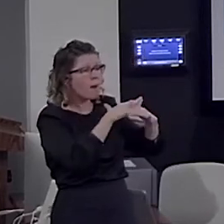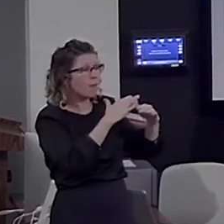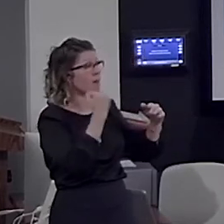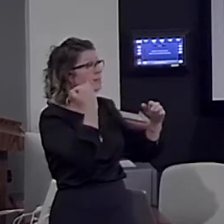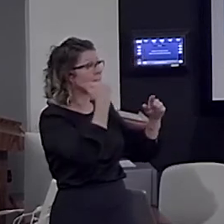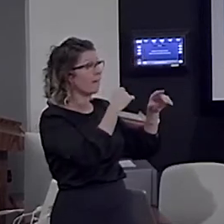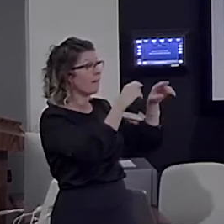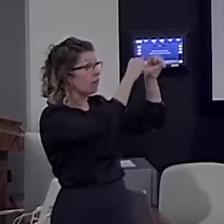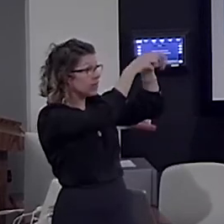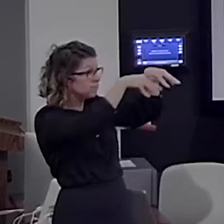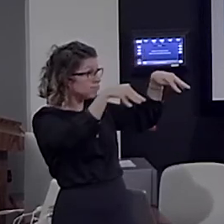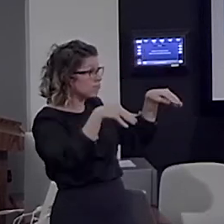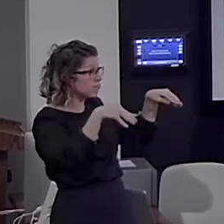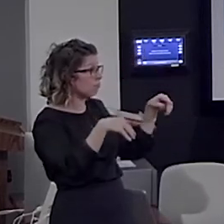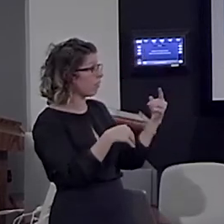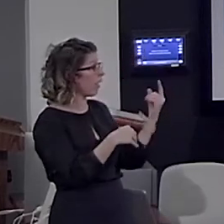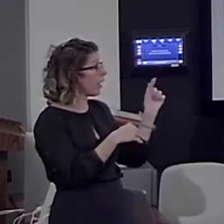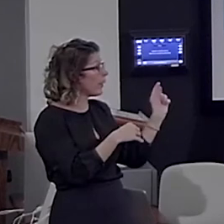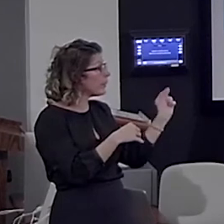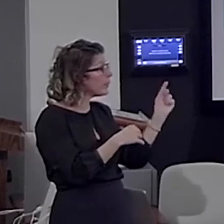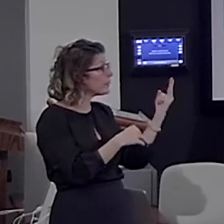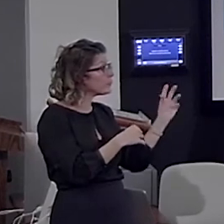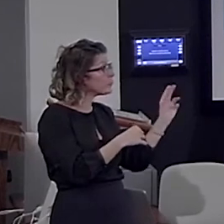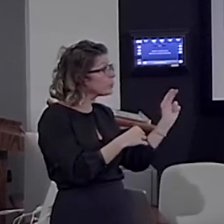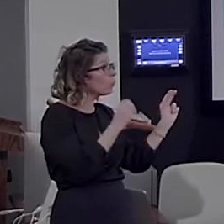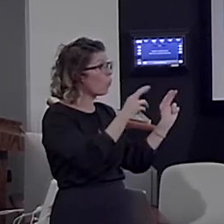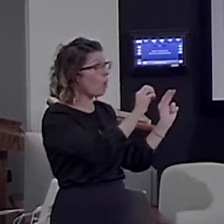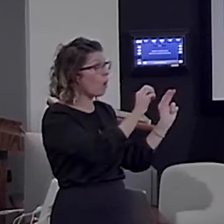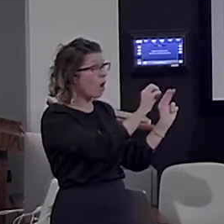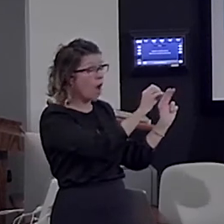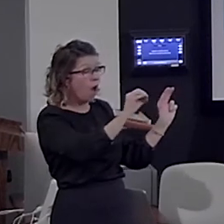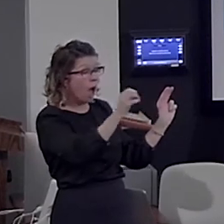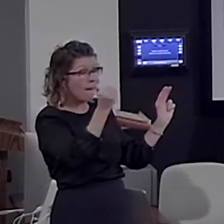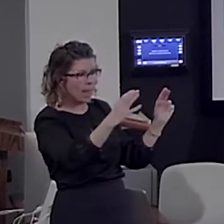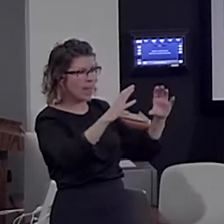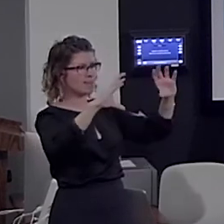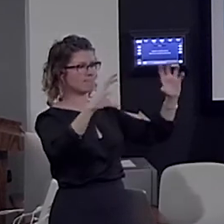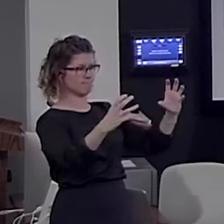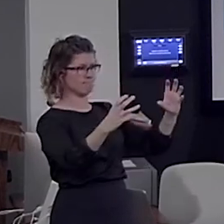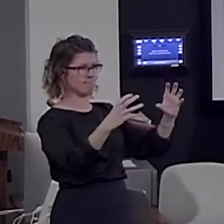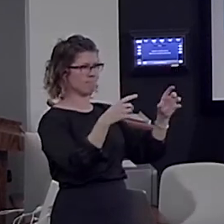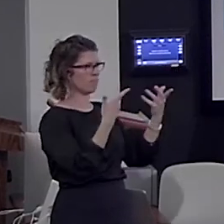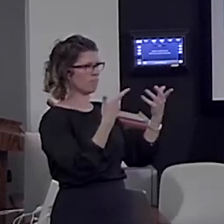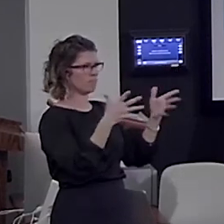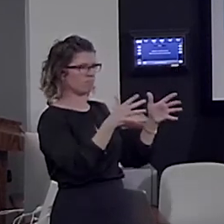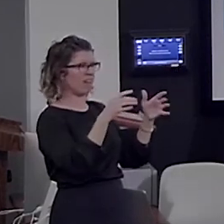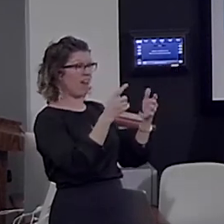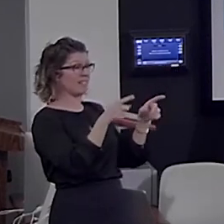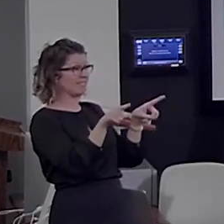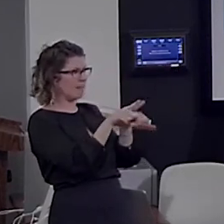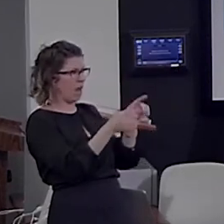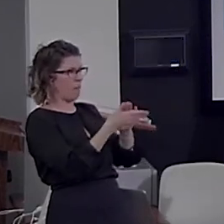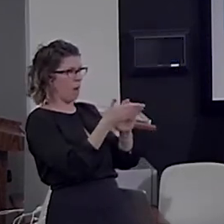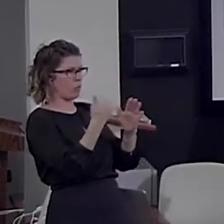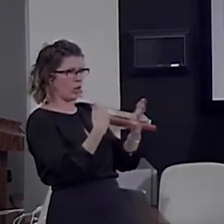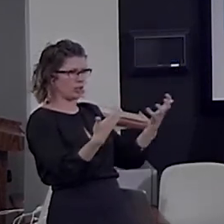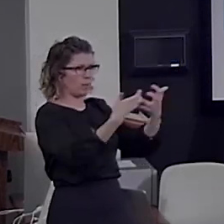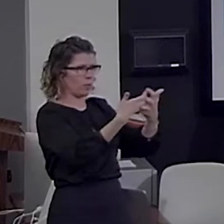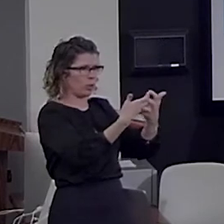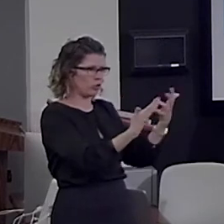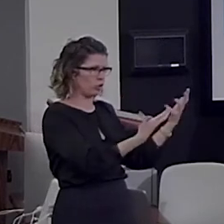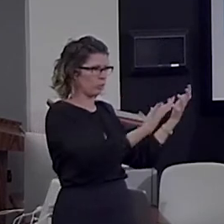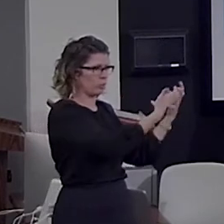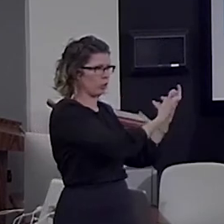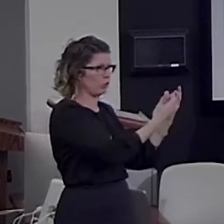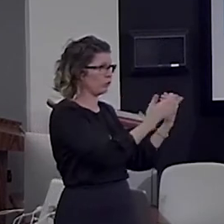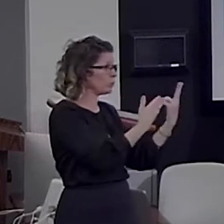word or whether you merge a whole constituent that has already been built, it's the same merge operation, okay? So, can we test